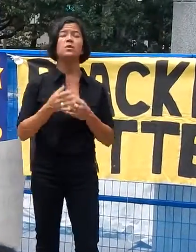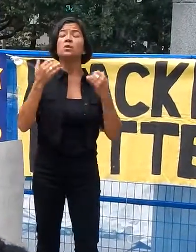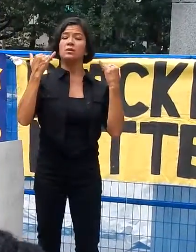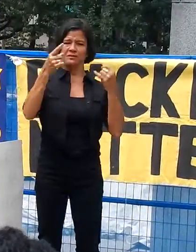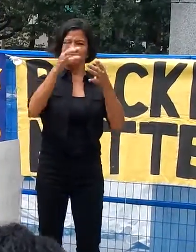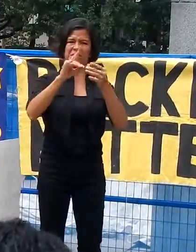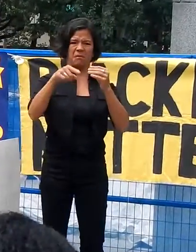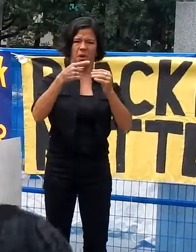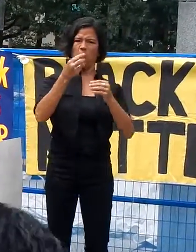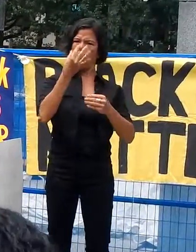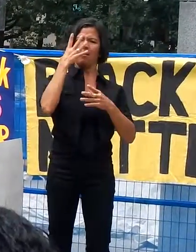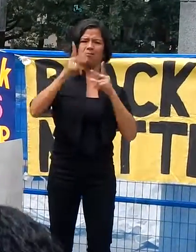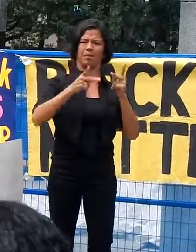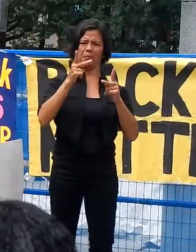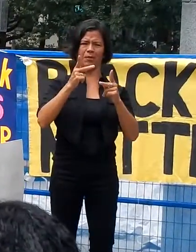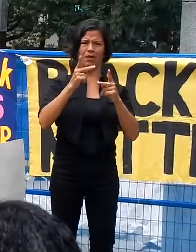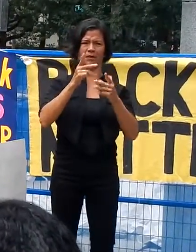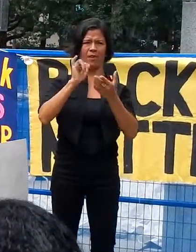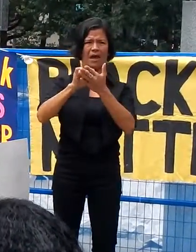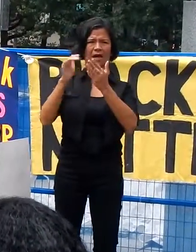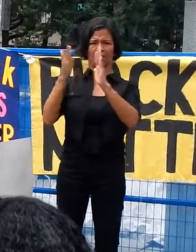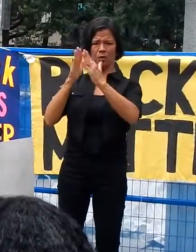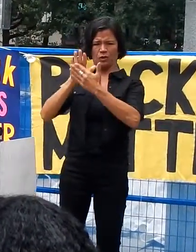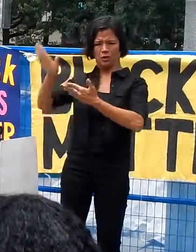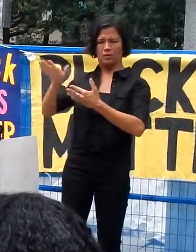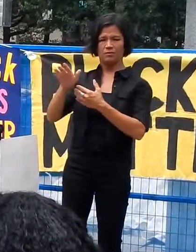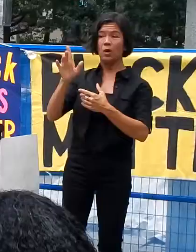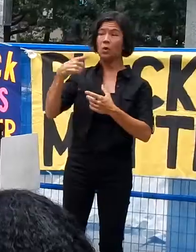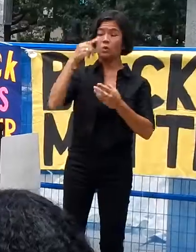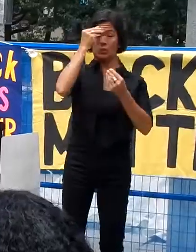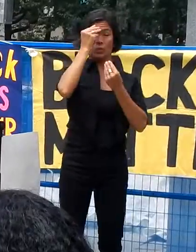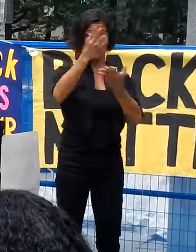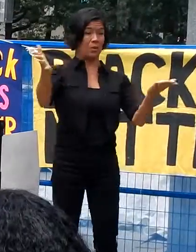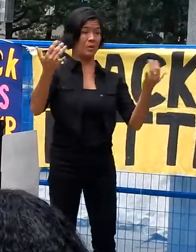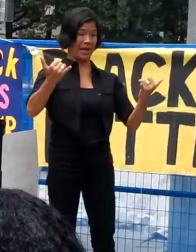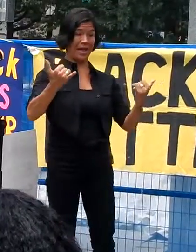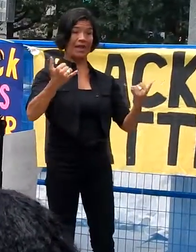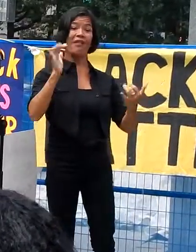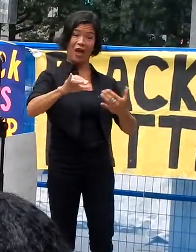Today, I'm standing here to say the church is back.